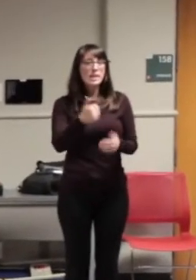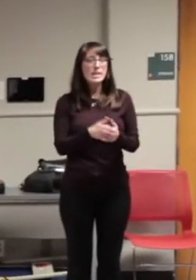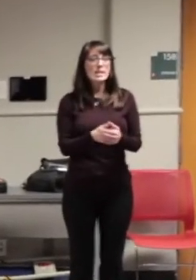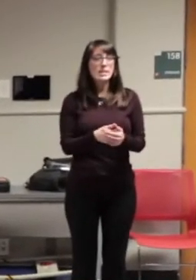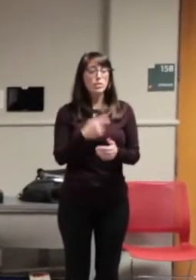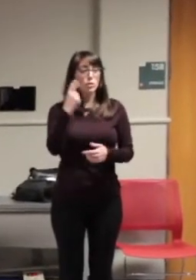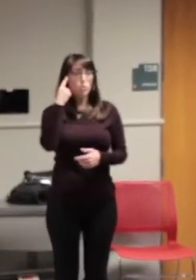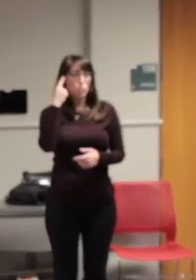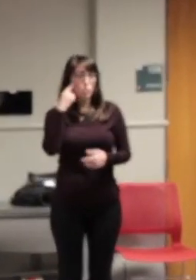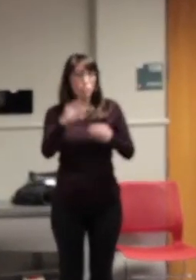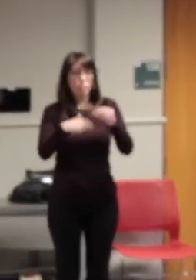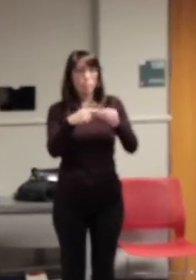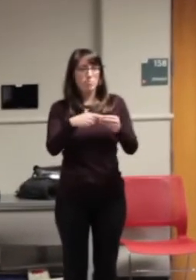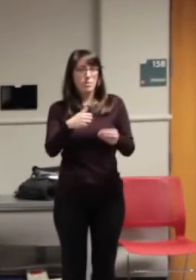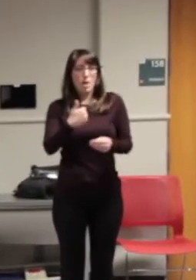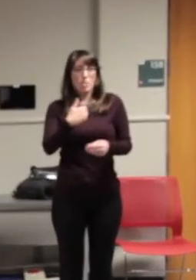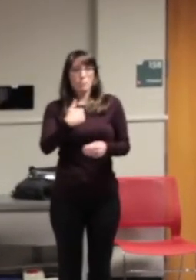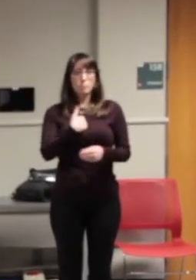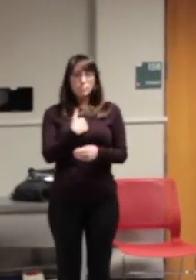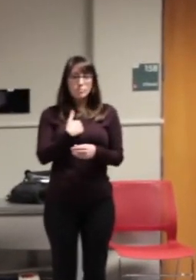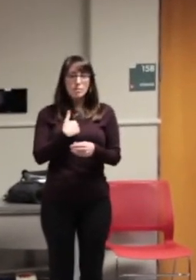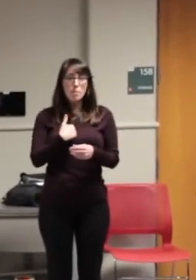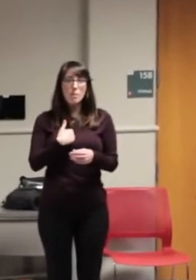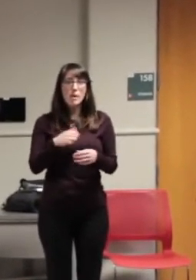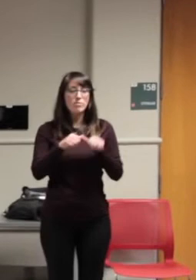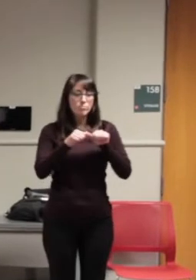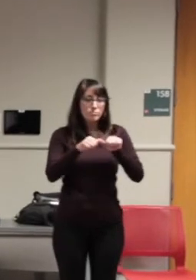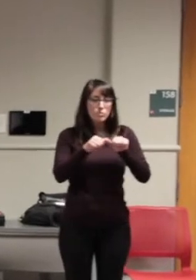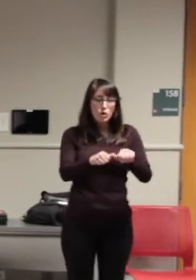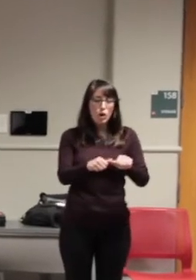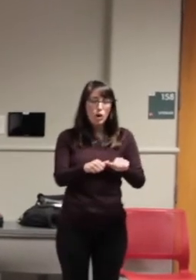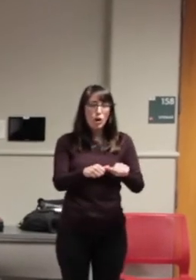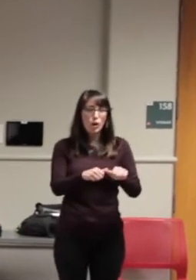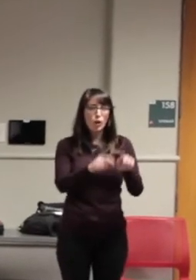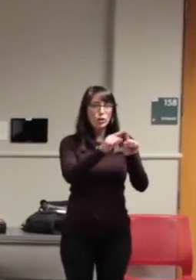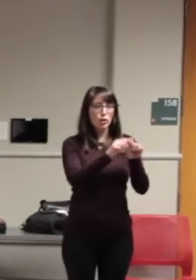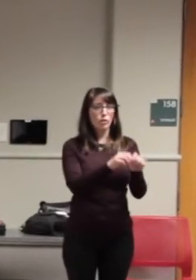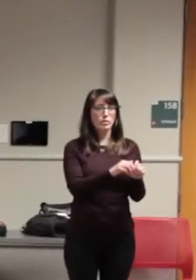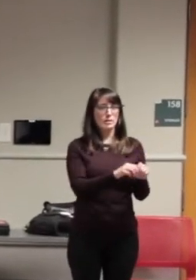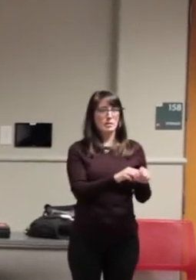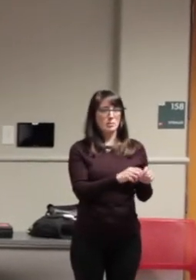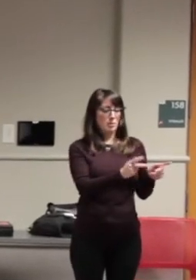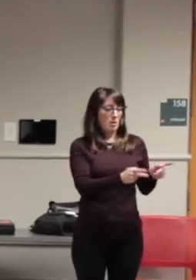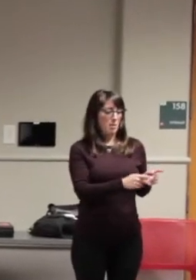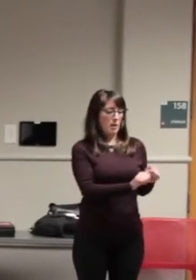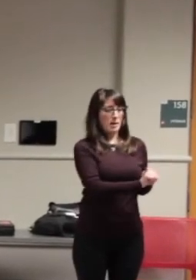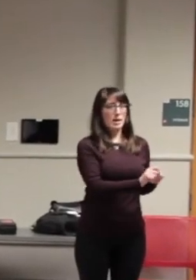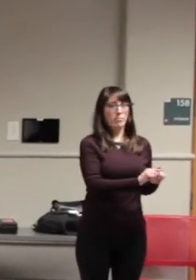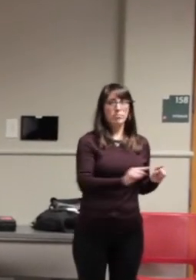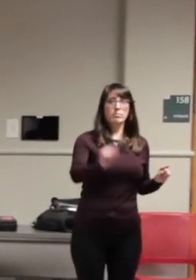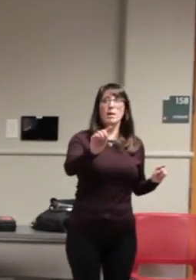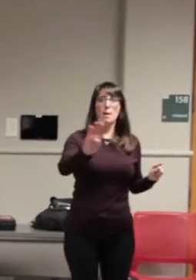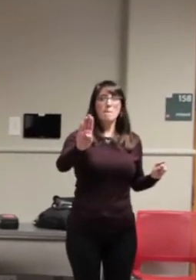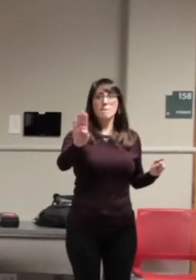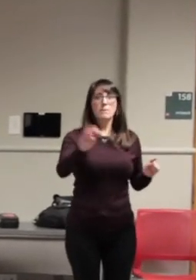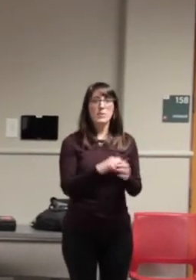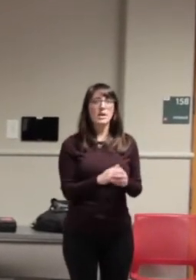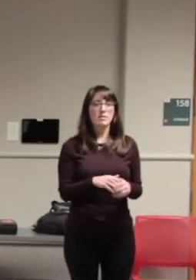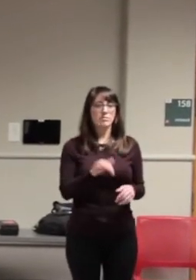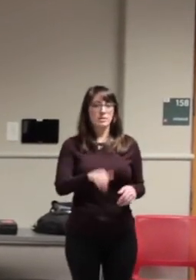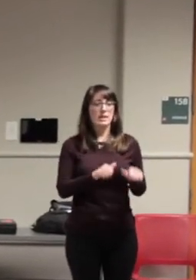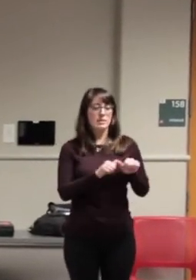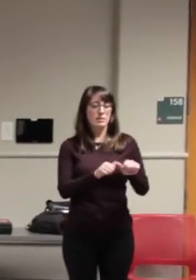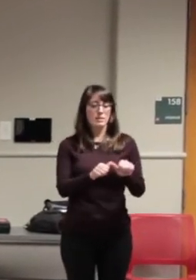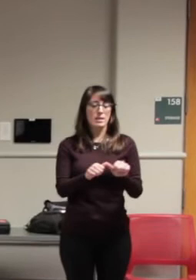think are truly part of me, that can go from here and carry me to wherever I want to, like legacy, everything, those are the most sustainable